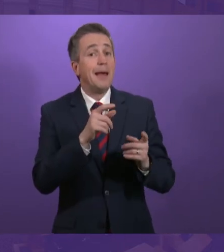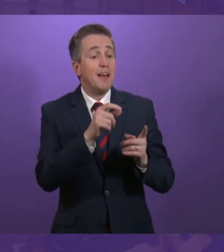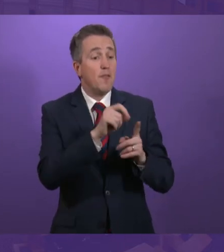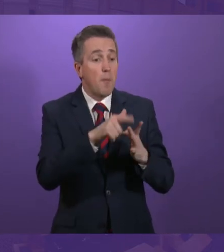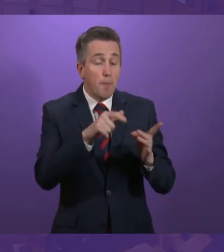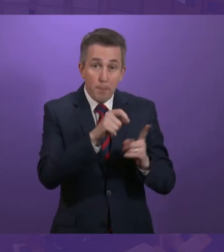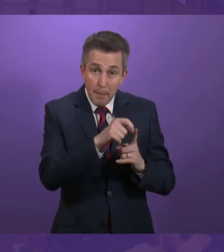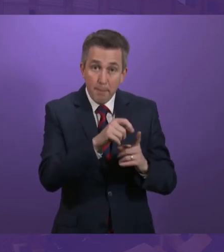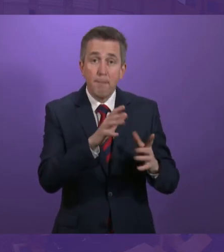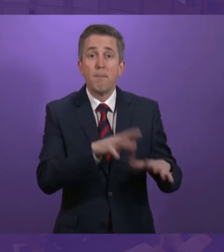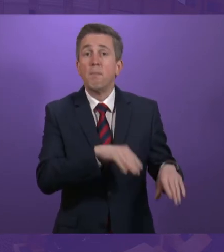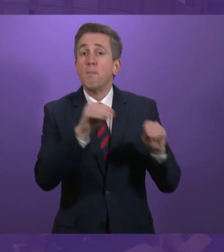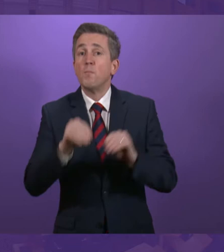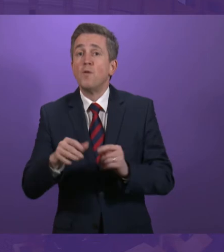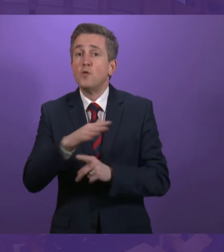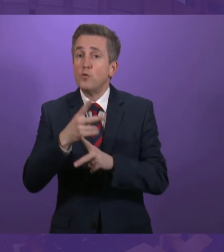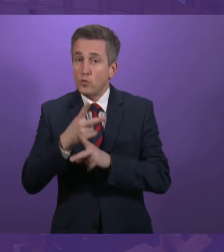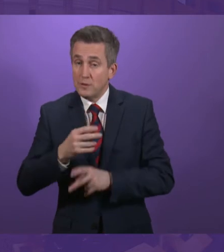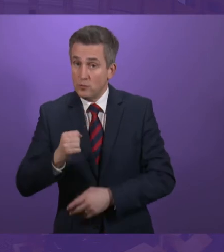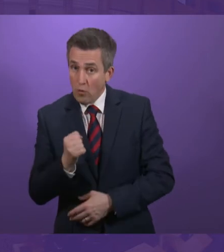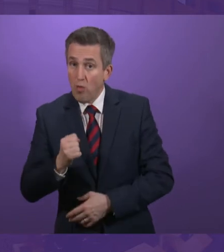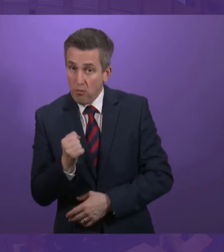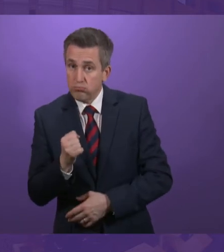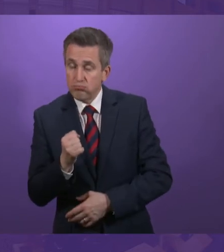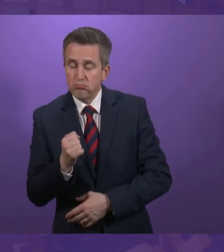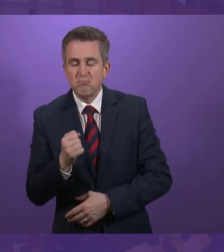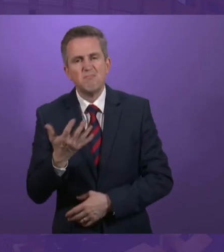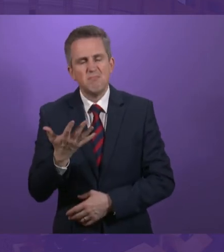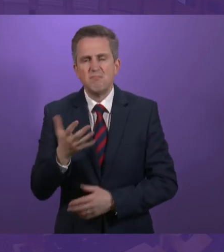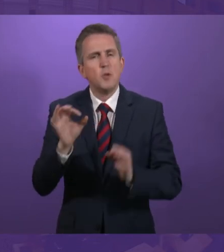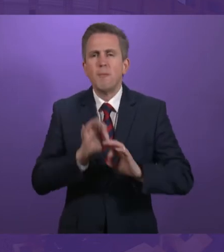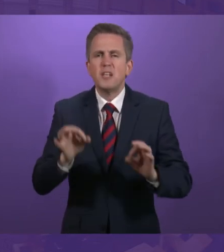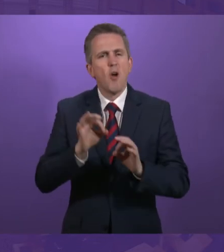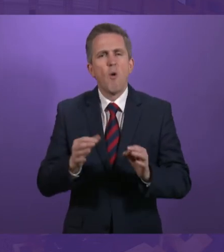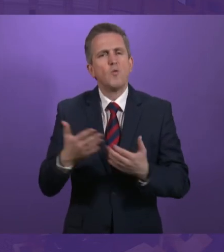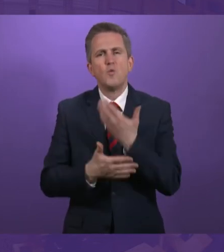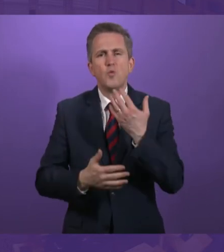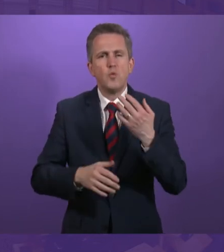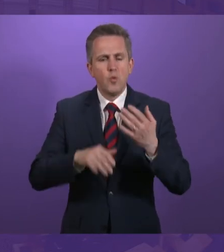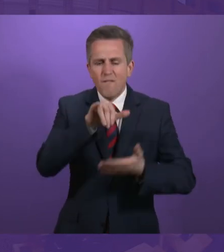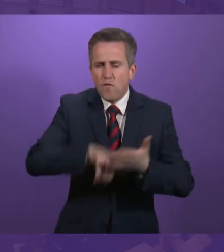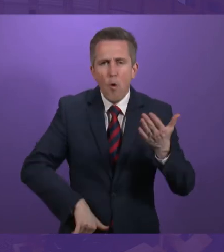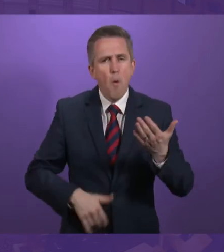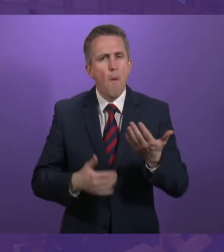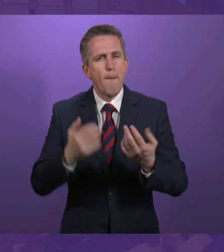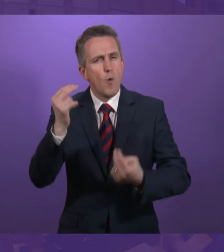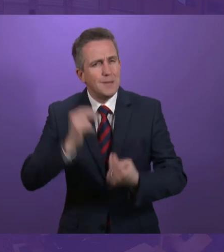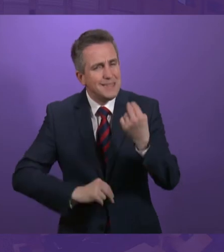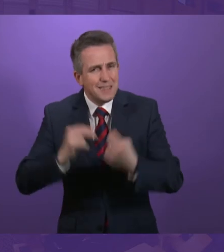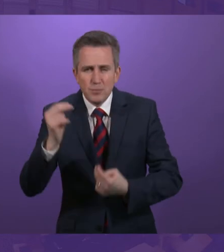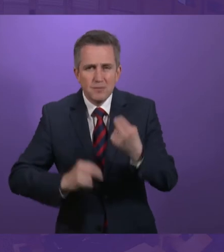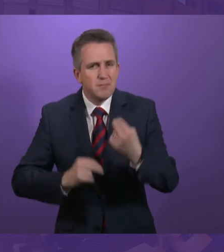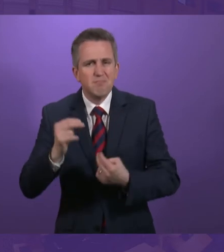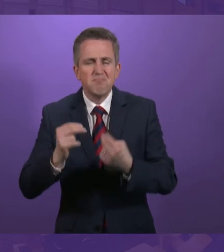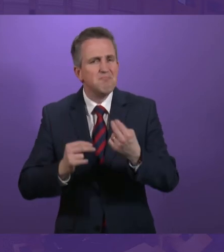who's having to require to transfer over to the agency, there will be no requirement to fill in new forms and no